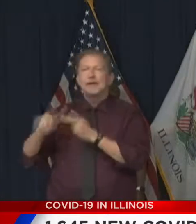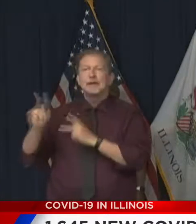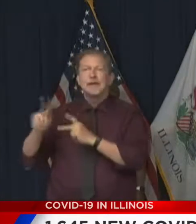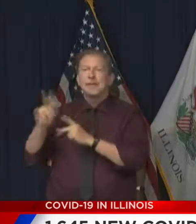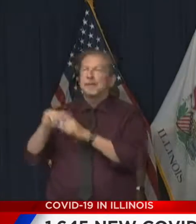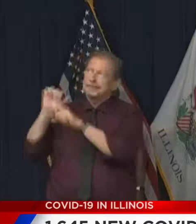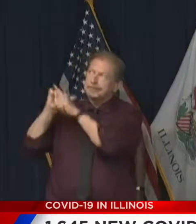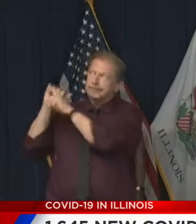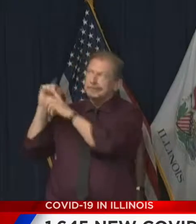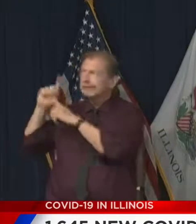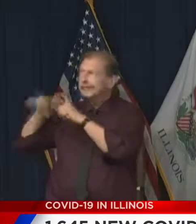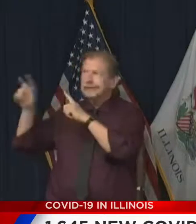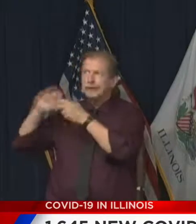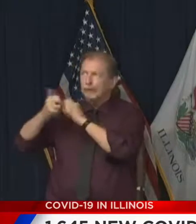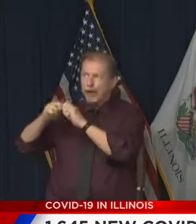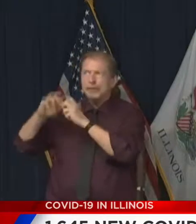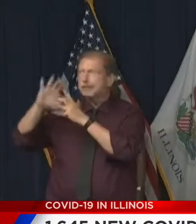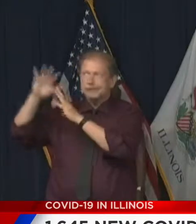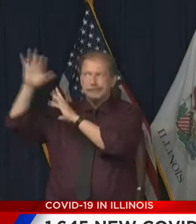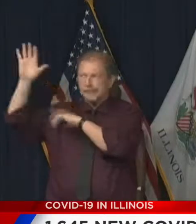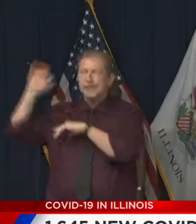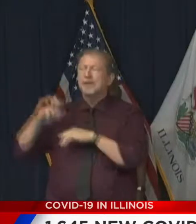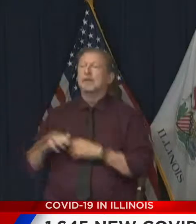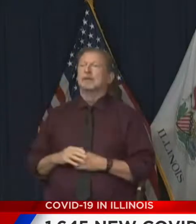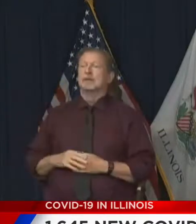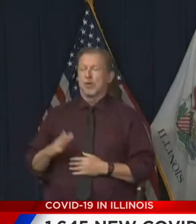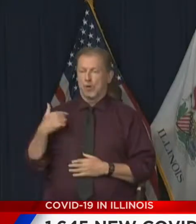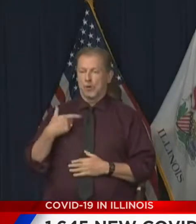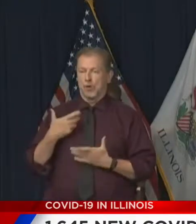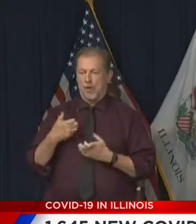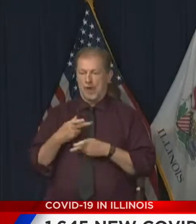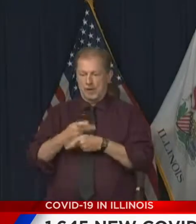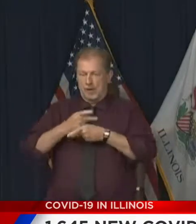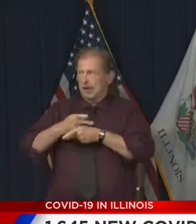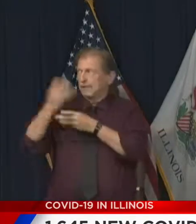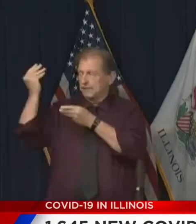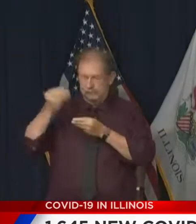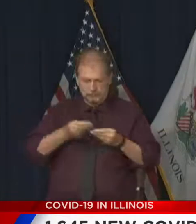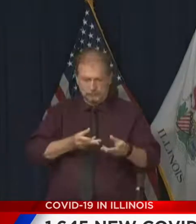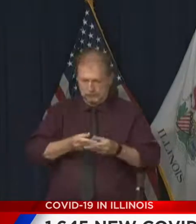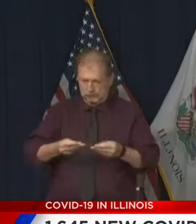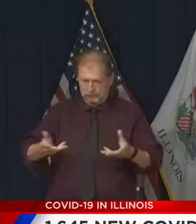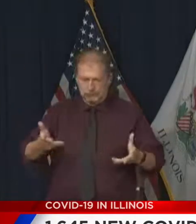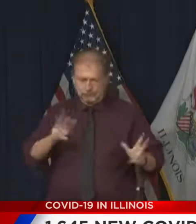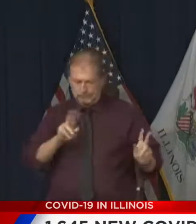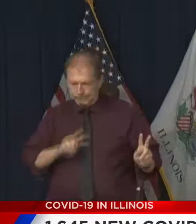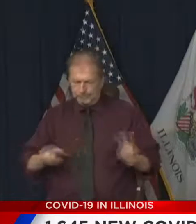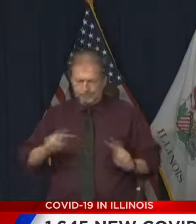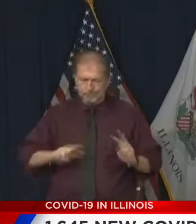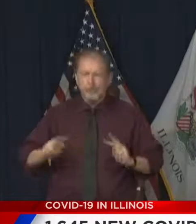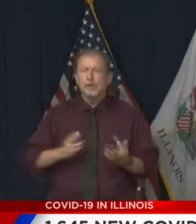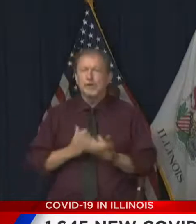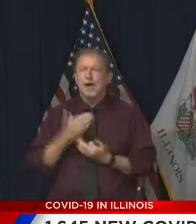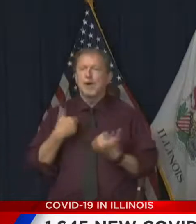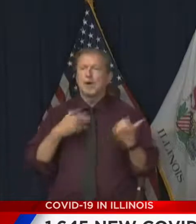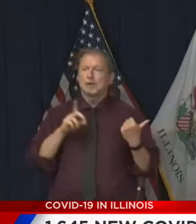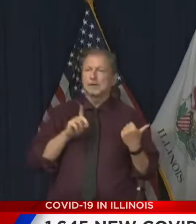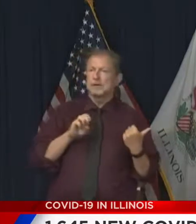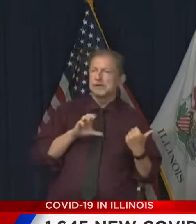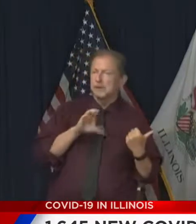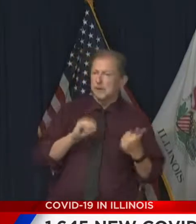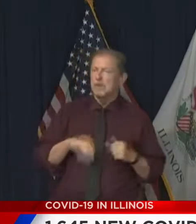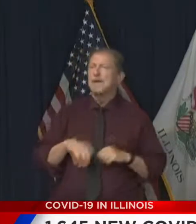you know, issues, problems, fraud, et cetera. But that is something that I think we're avoiding by doing it through DCEO and through a